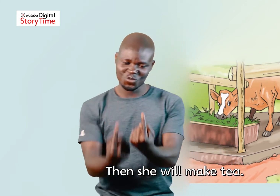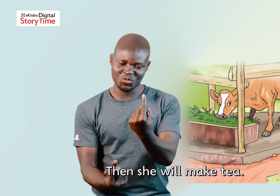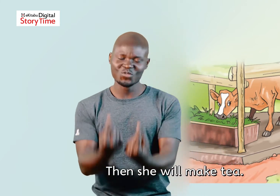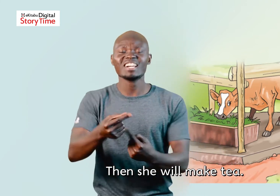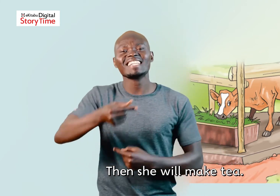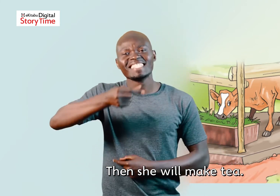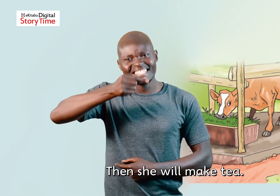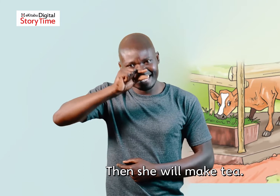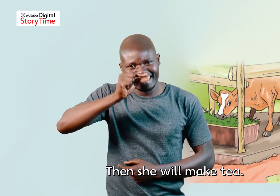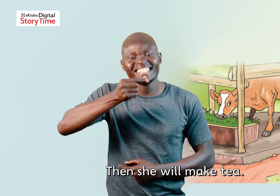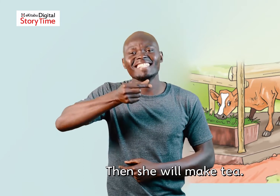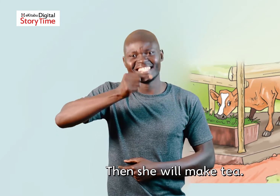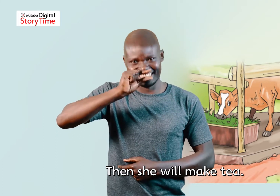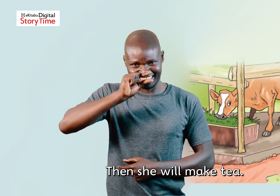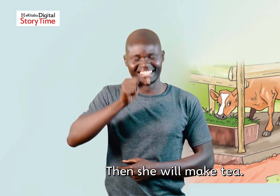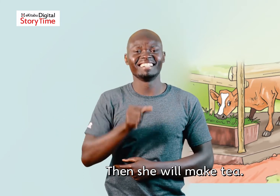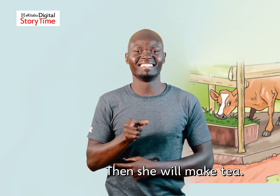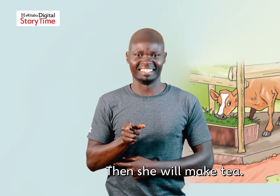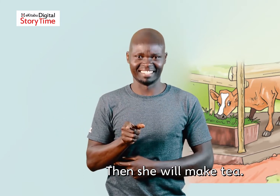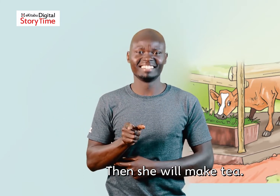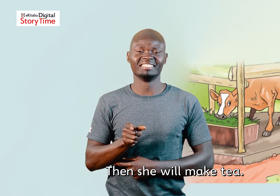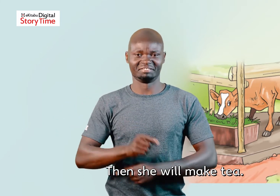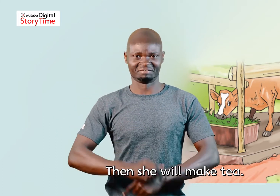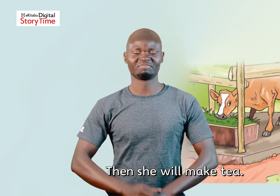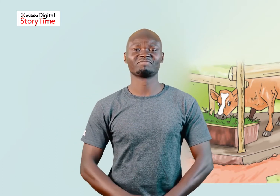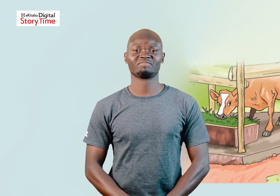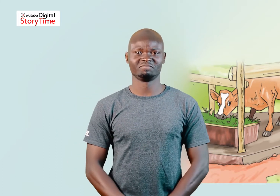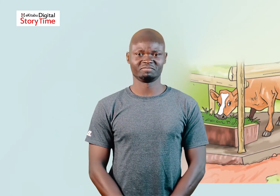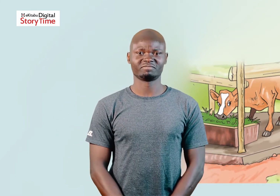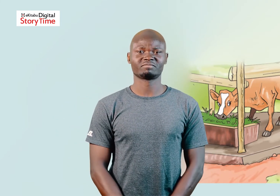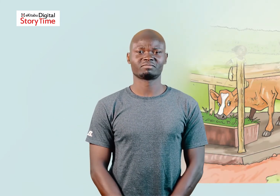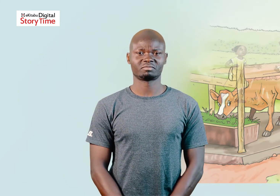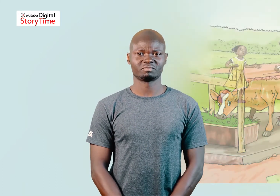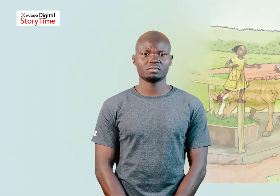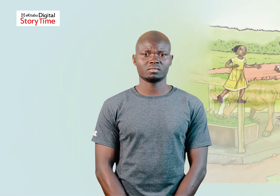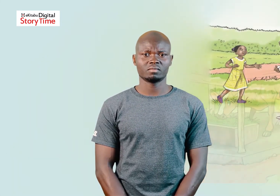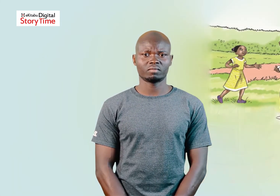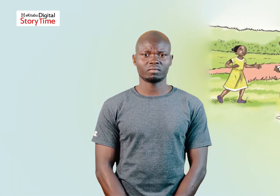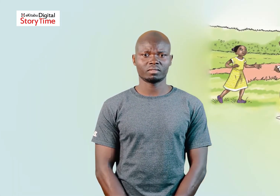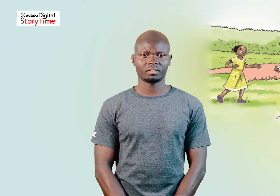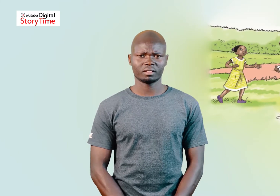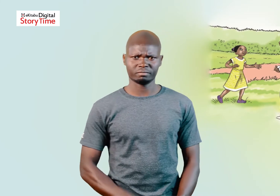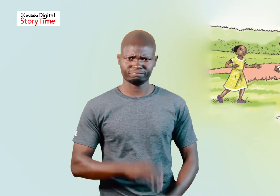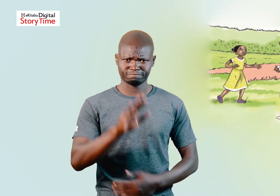Then she will make tea Then she tea